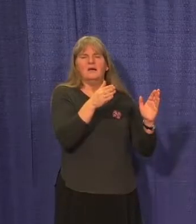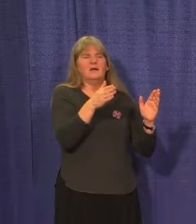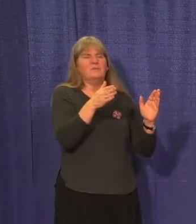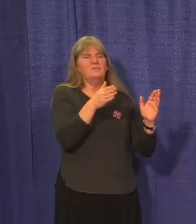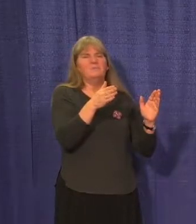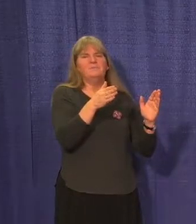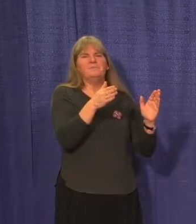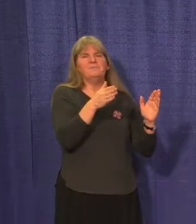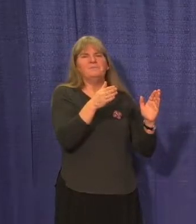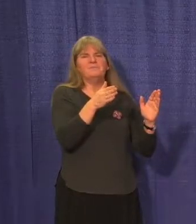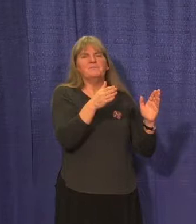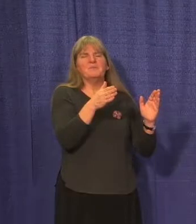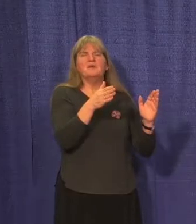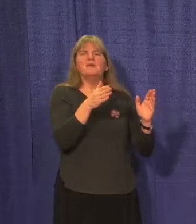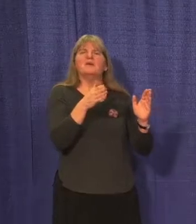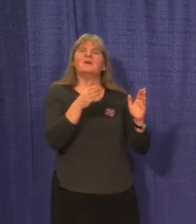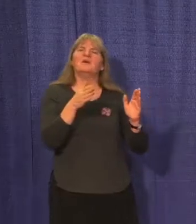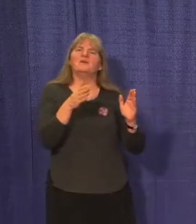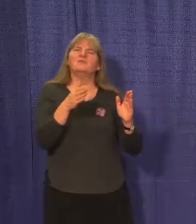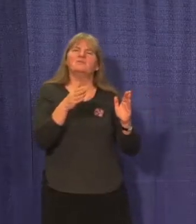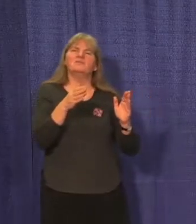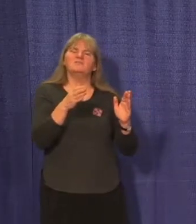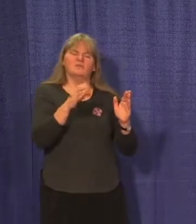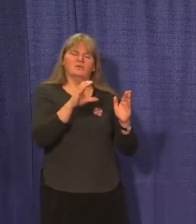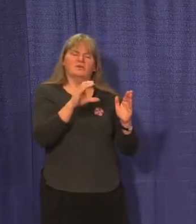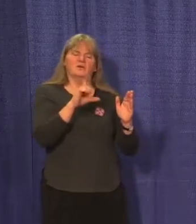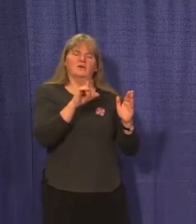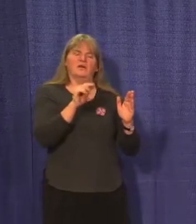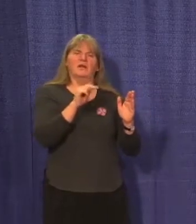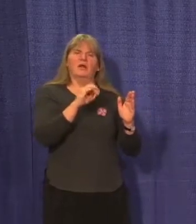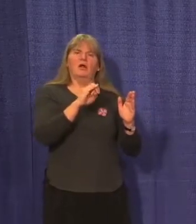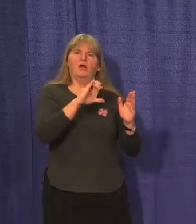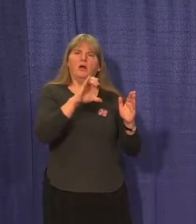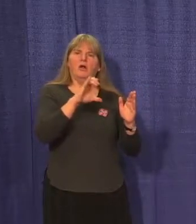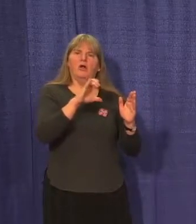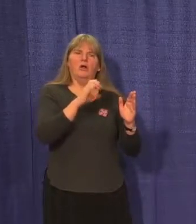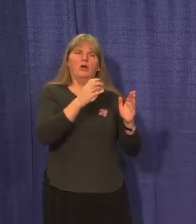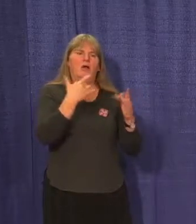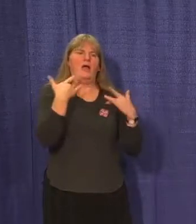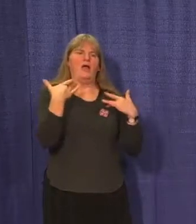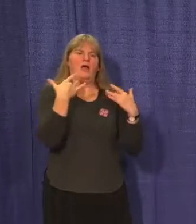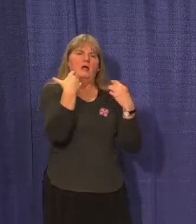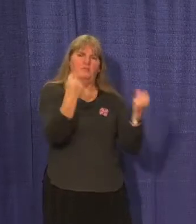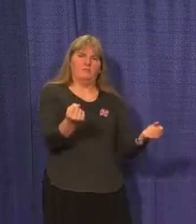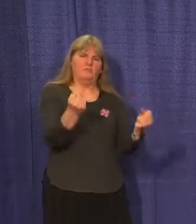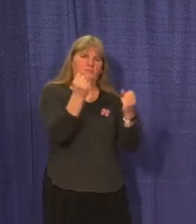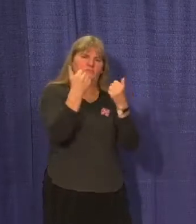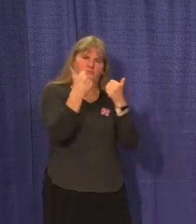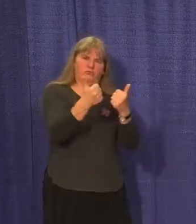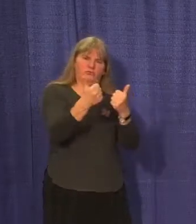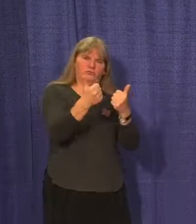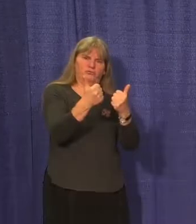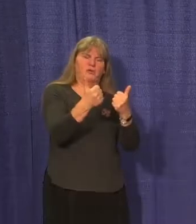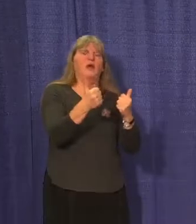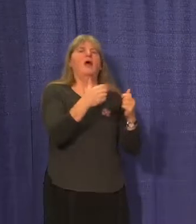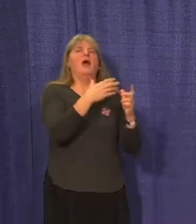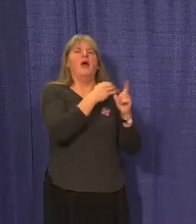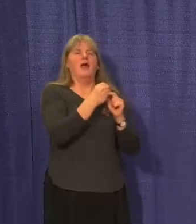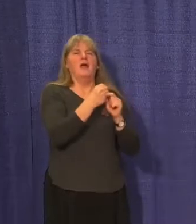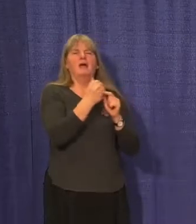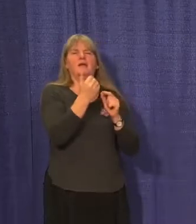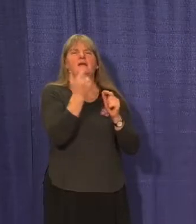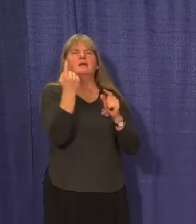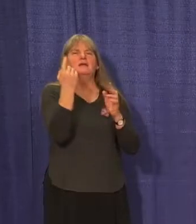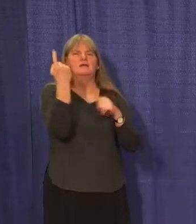And, yeah, so clinical recovery plus that time duration plus no recent symptoms, and that sort of is our package that we